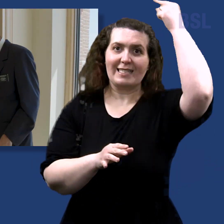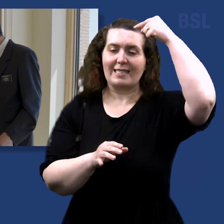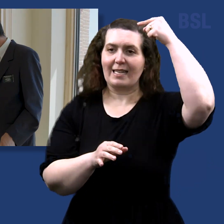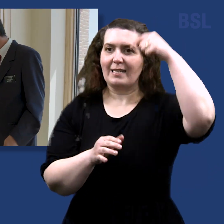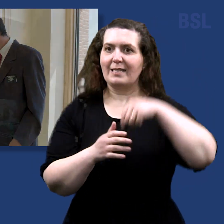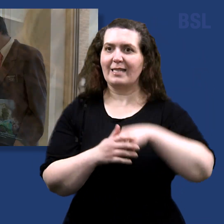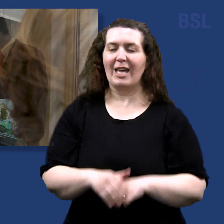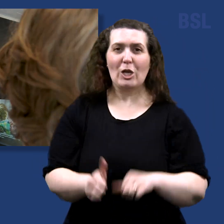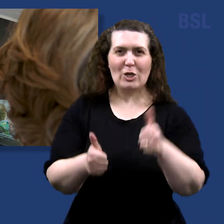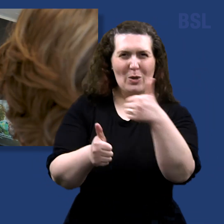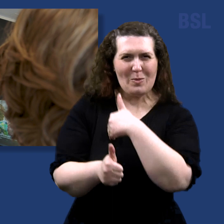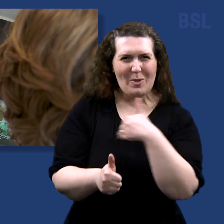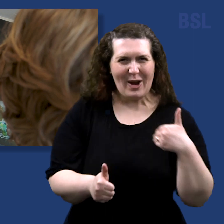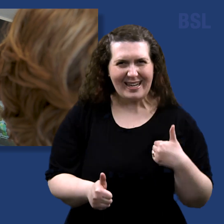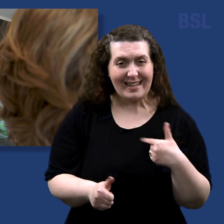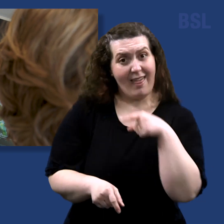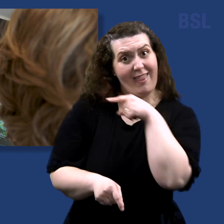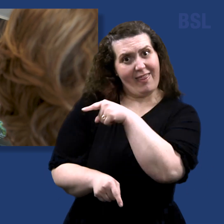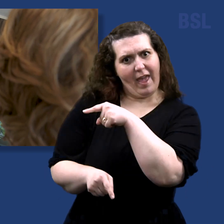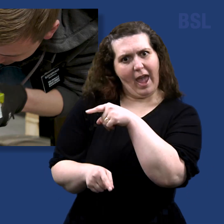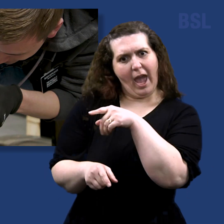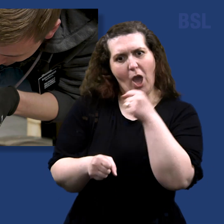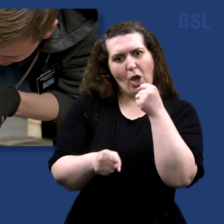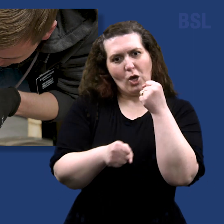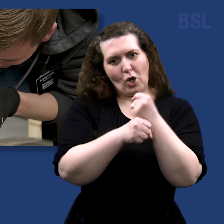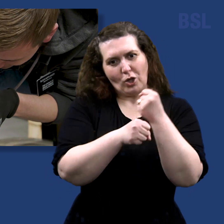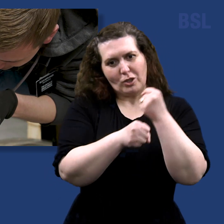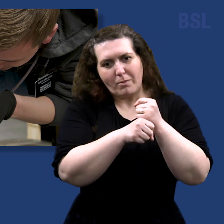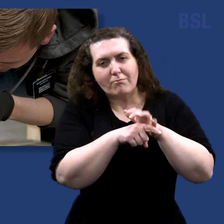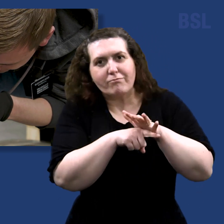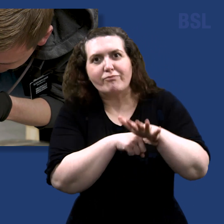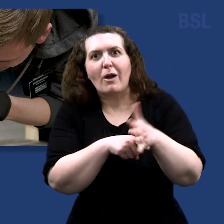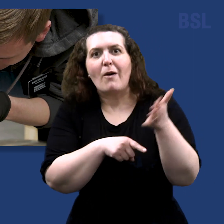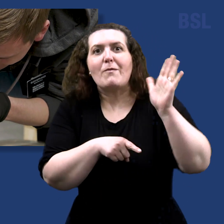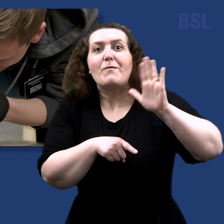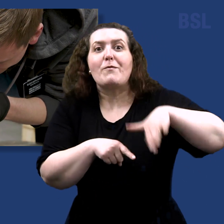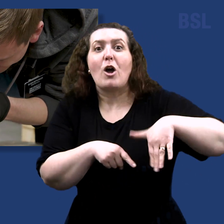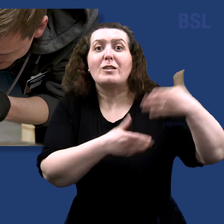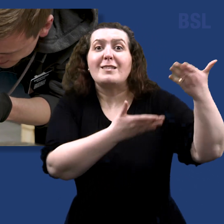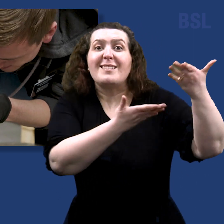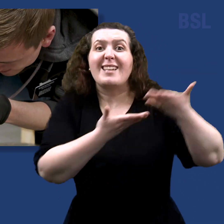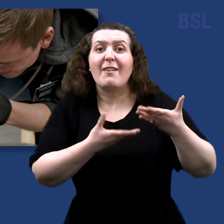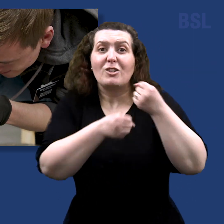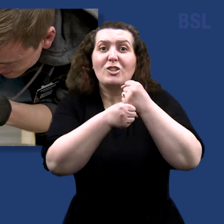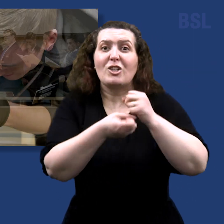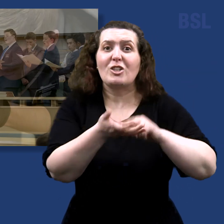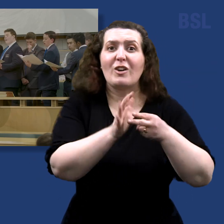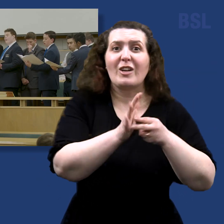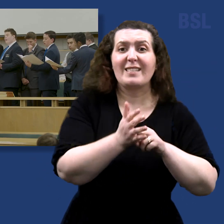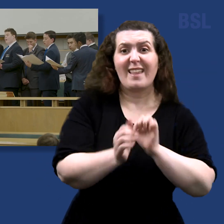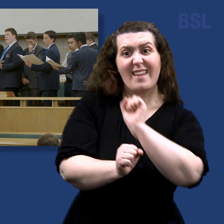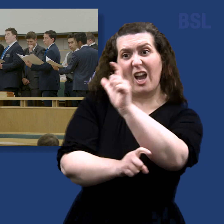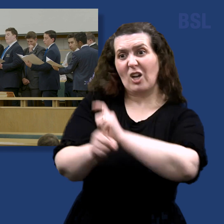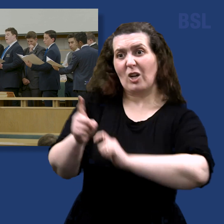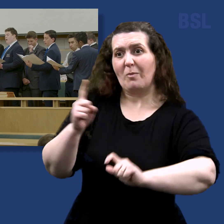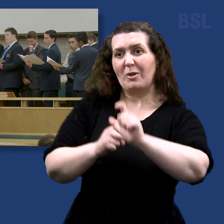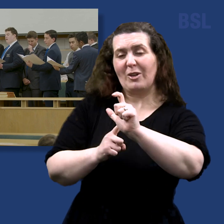They share the light of the gospel of Jesus Christ by serving in church organizations and in their communities. The Lord of